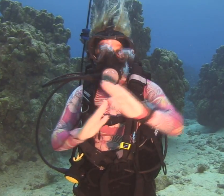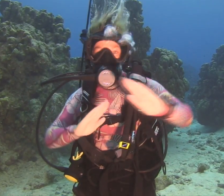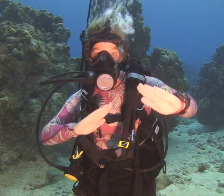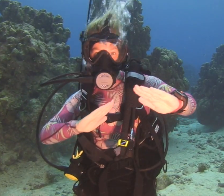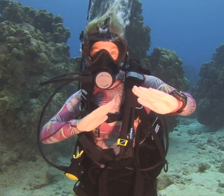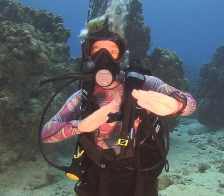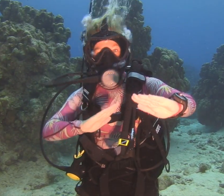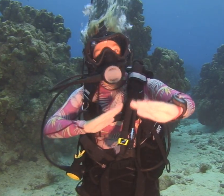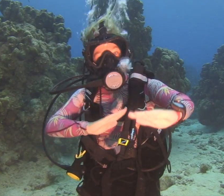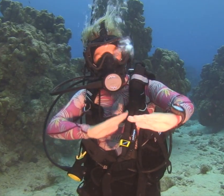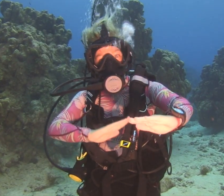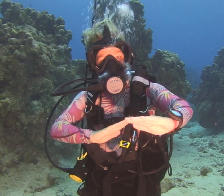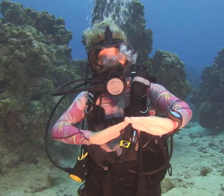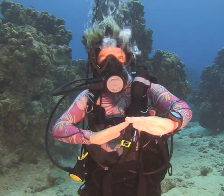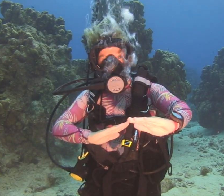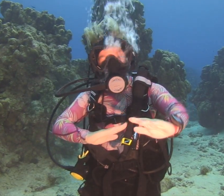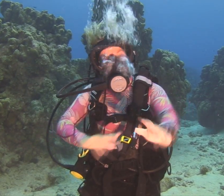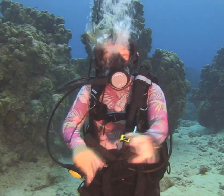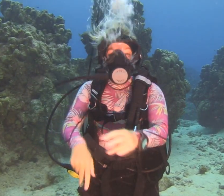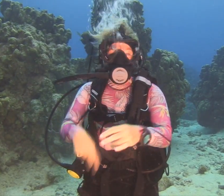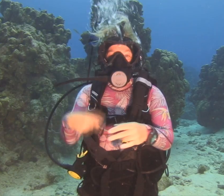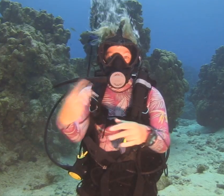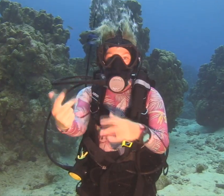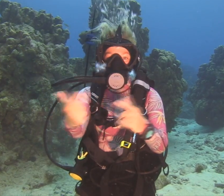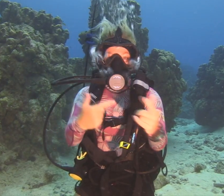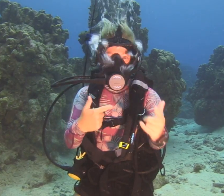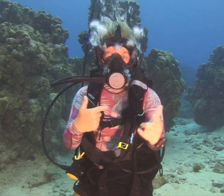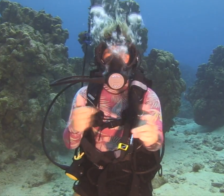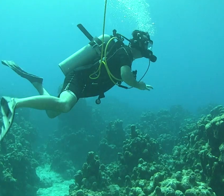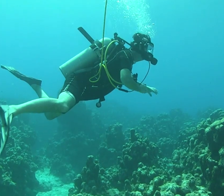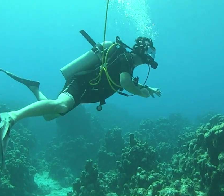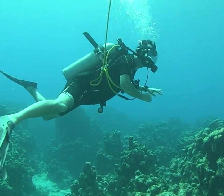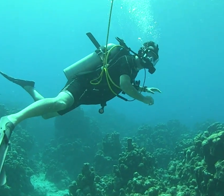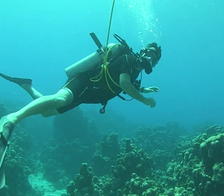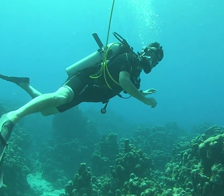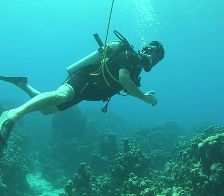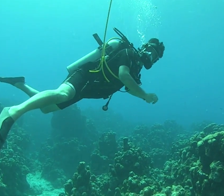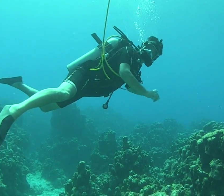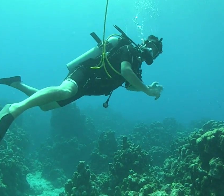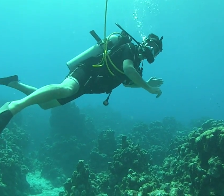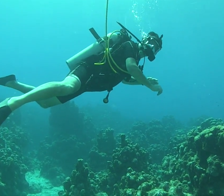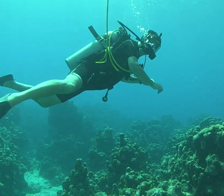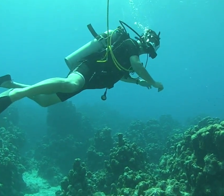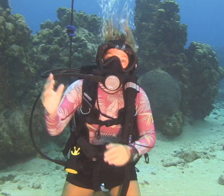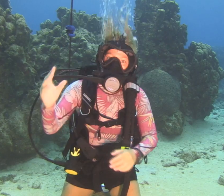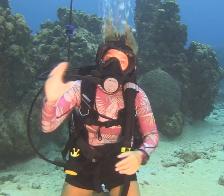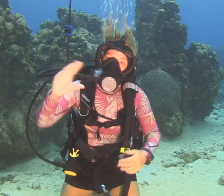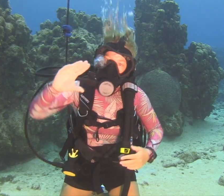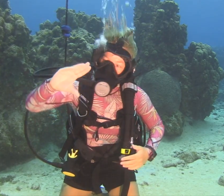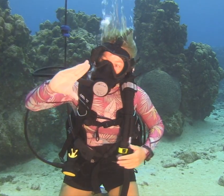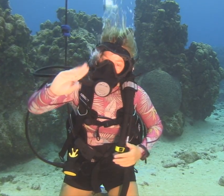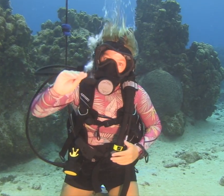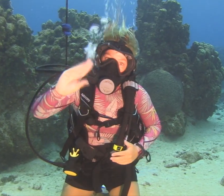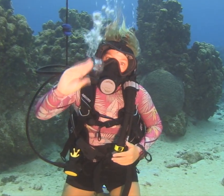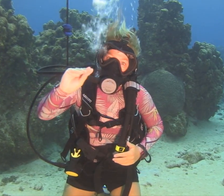signals. I'm not doing karate, I'm actually trying to talk to fellow divers. So if I did this to you,